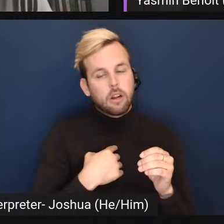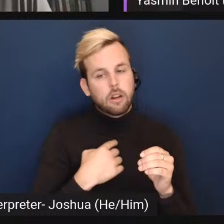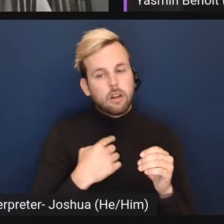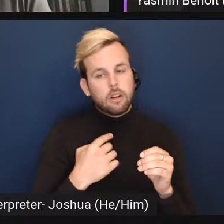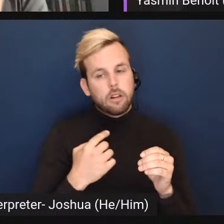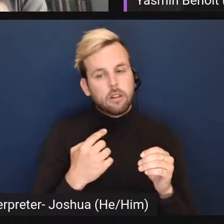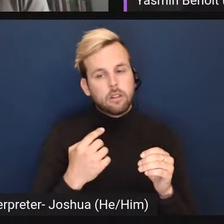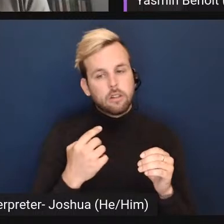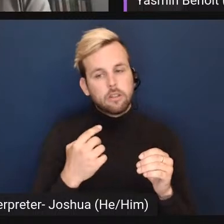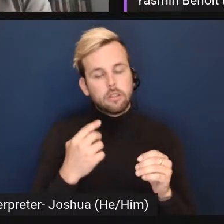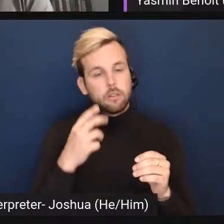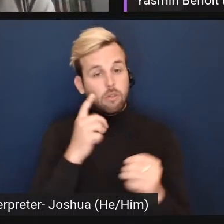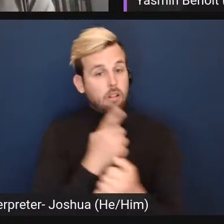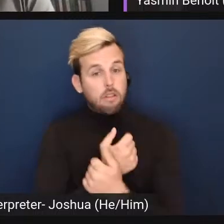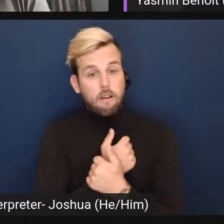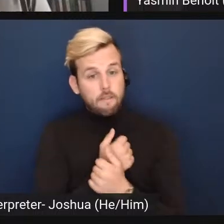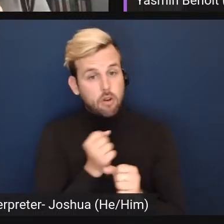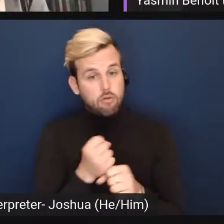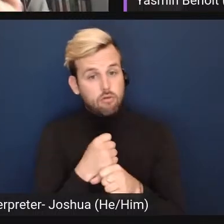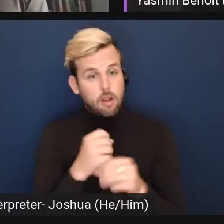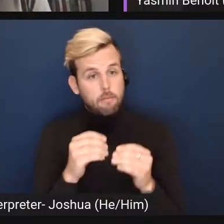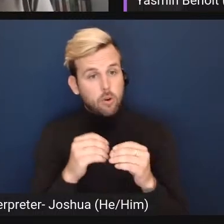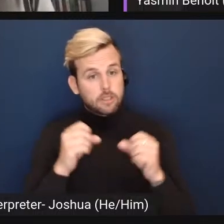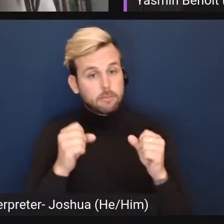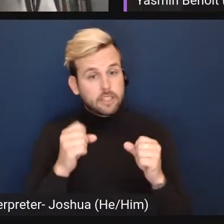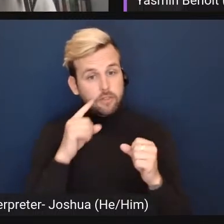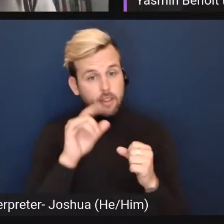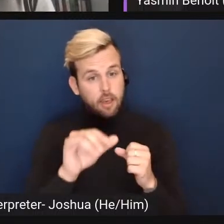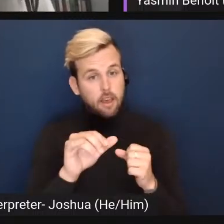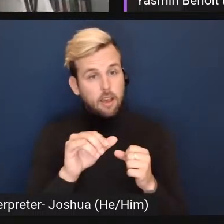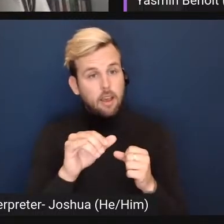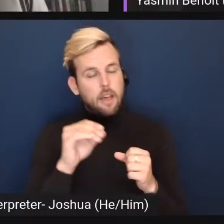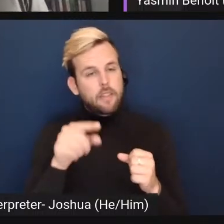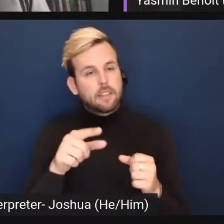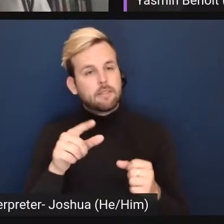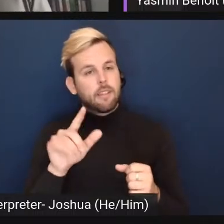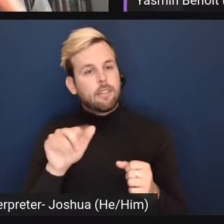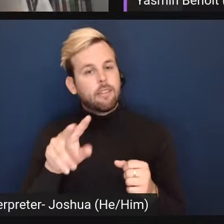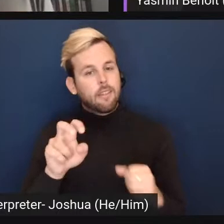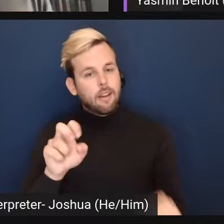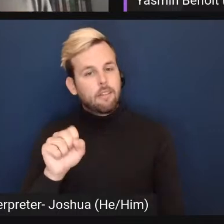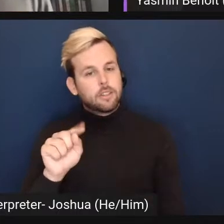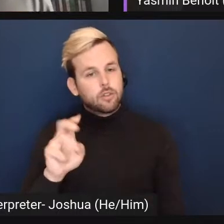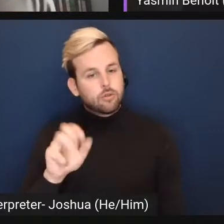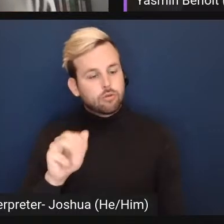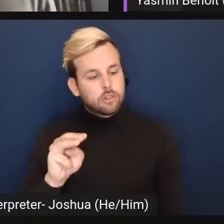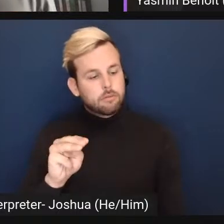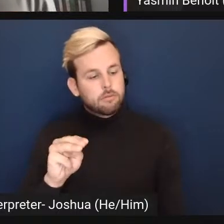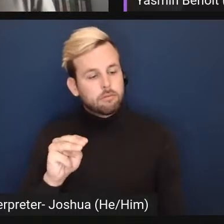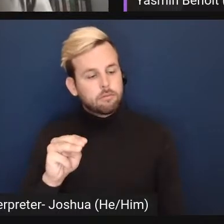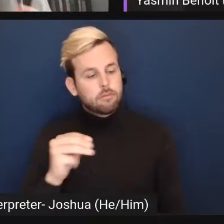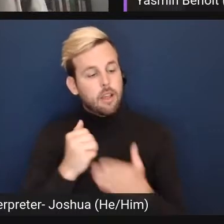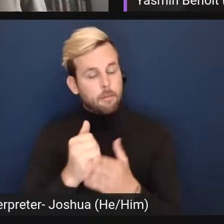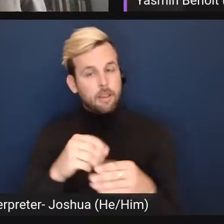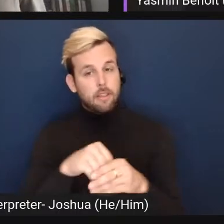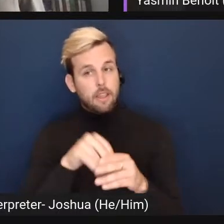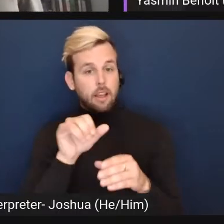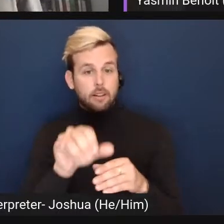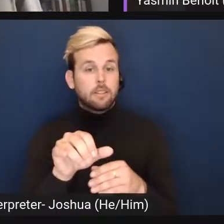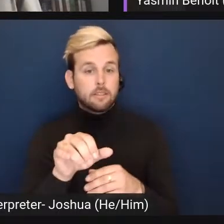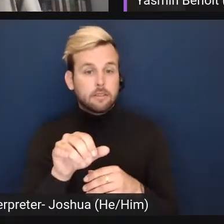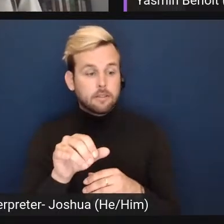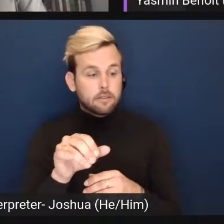love to be able to create more room for. And I think this live stream is a step in that direction and it's,